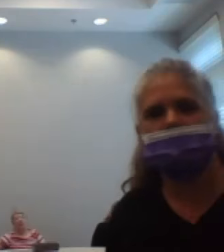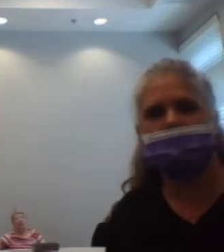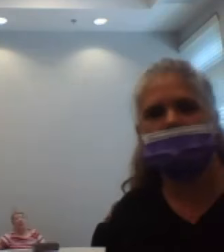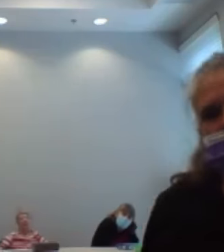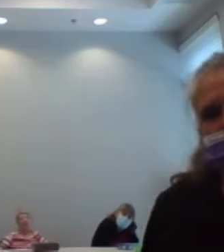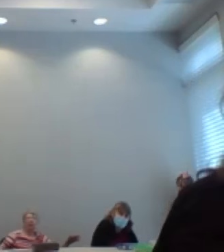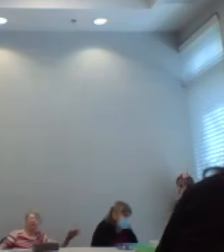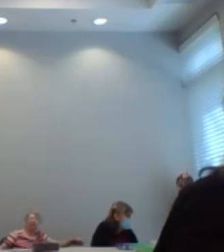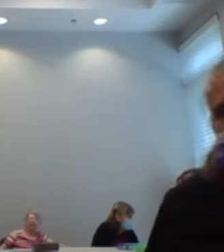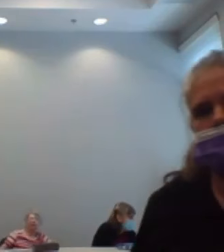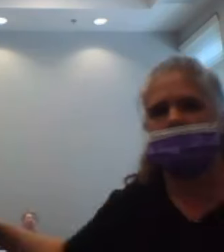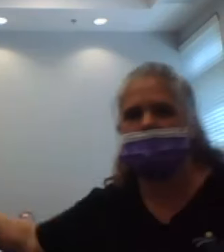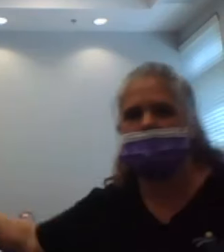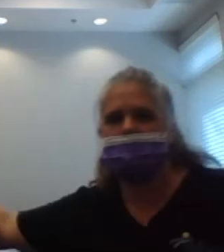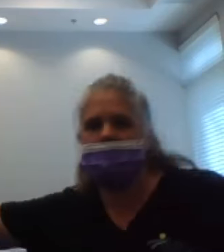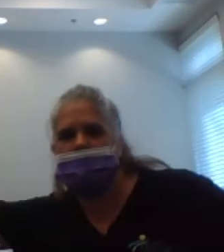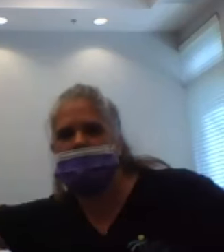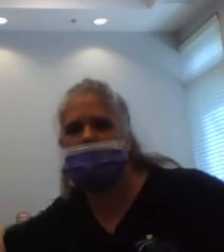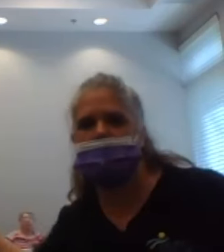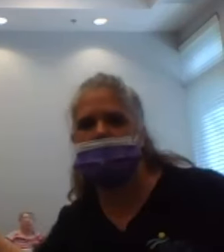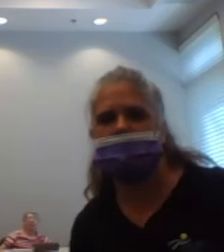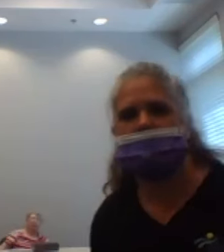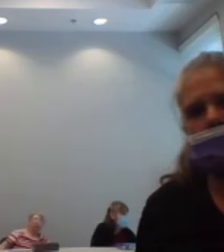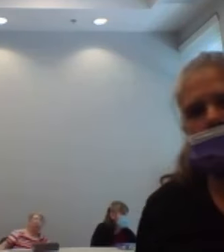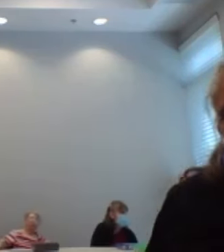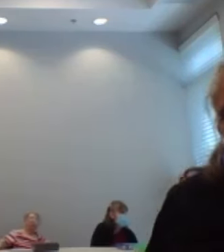16, 17, 18,